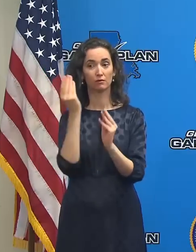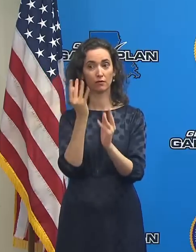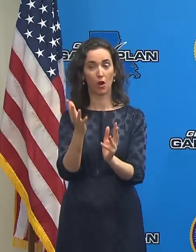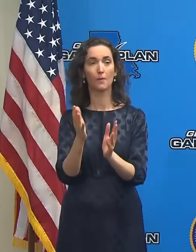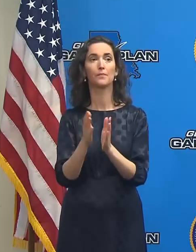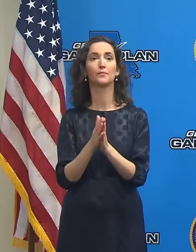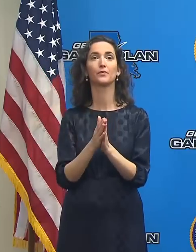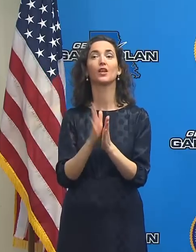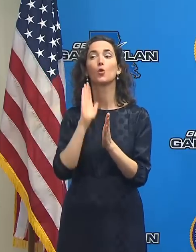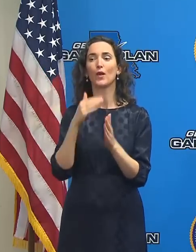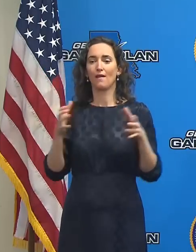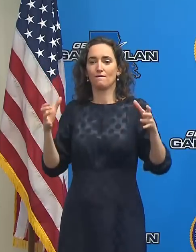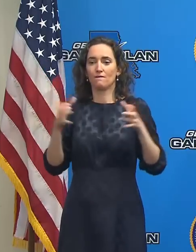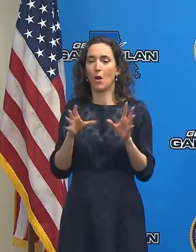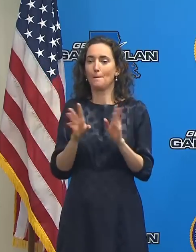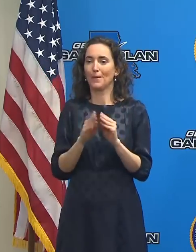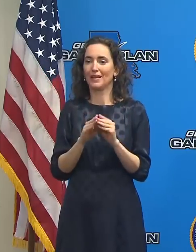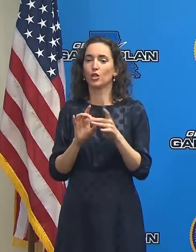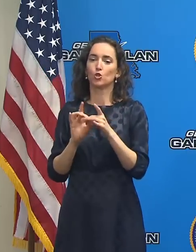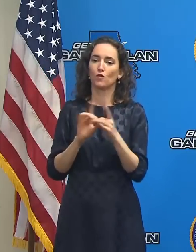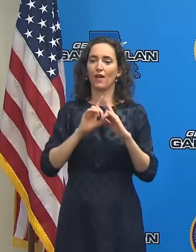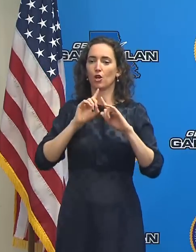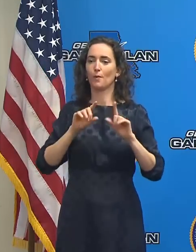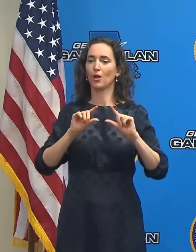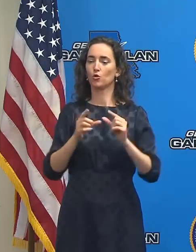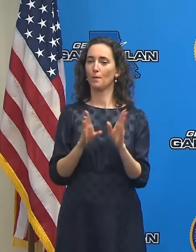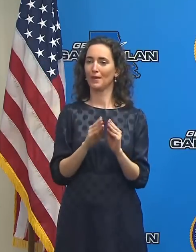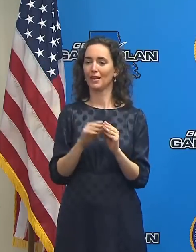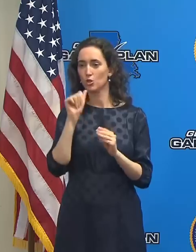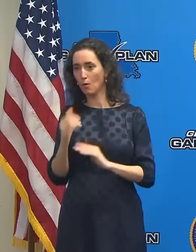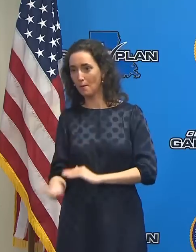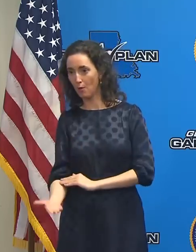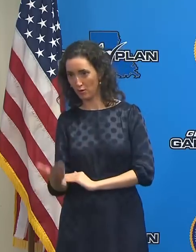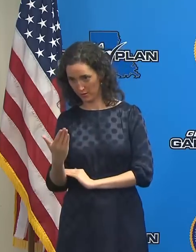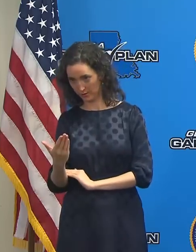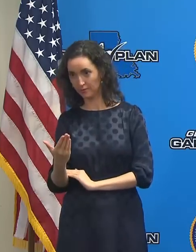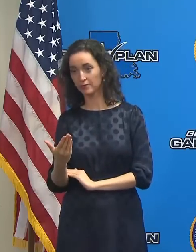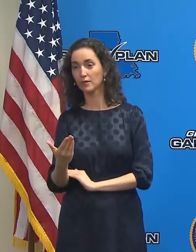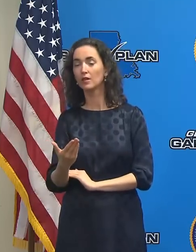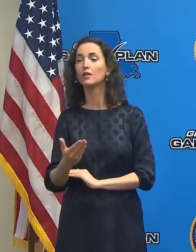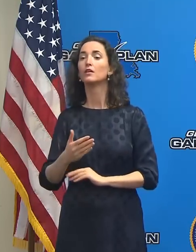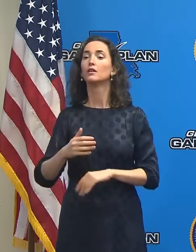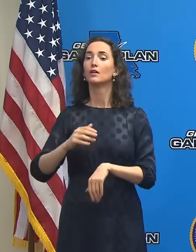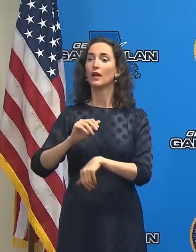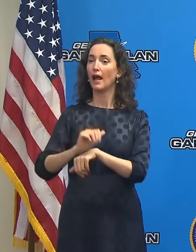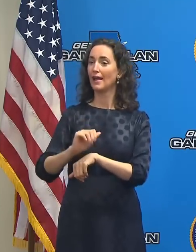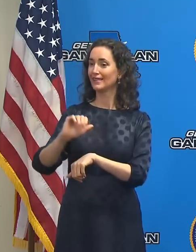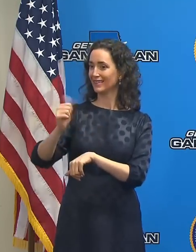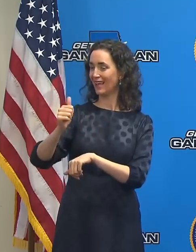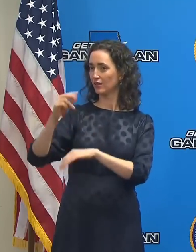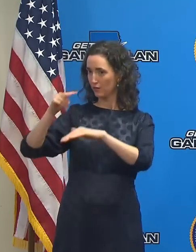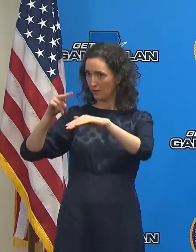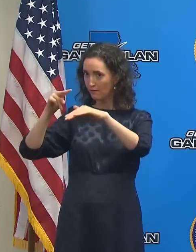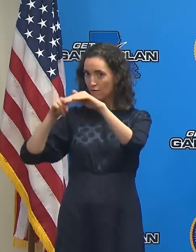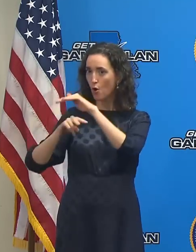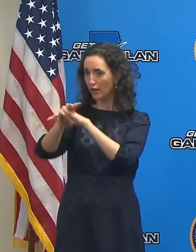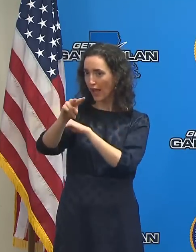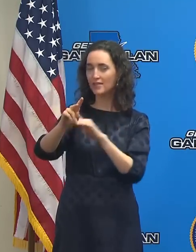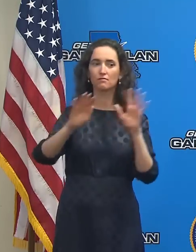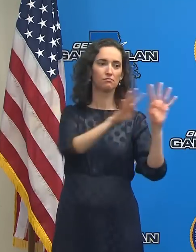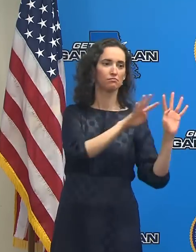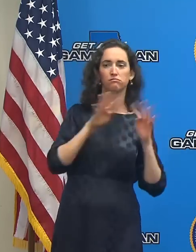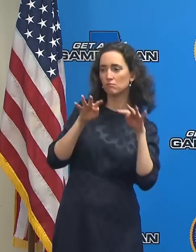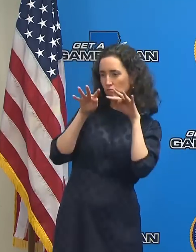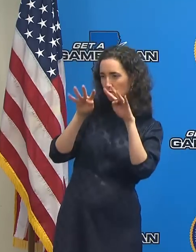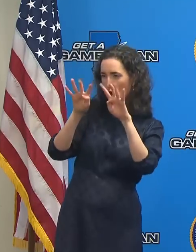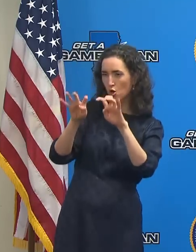a unified command group meeting in the morning. Uh, we're going to take a hard look at the 10 o'clock, uh, forecast. Everybody out there